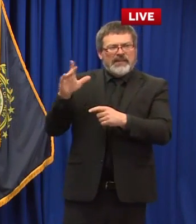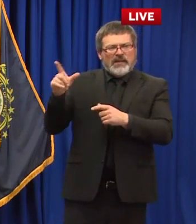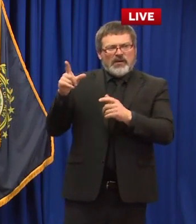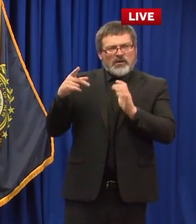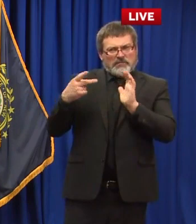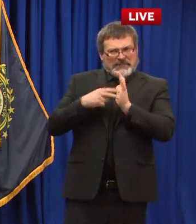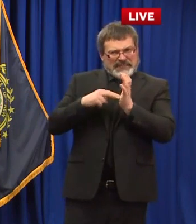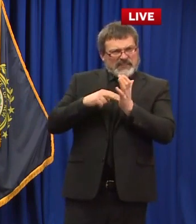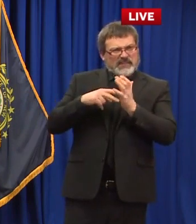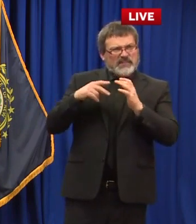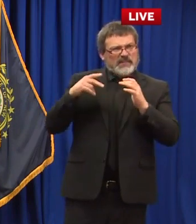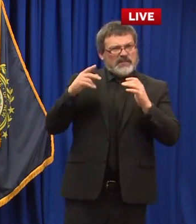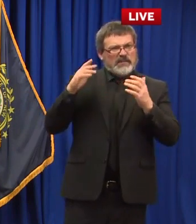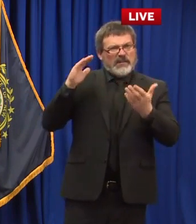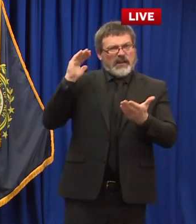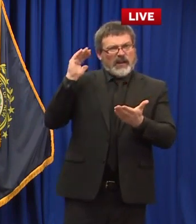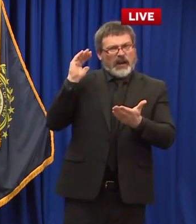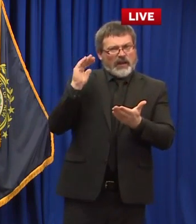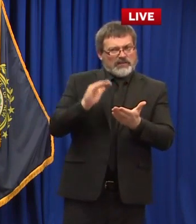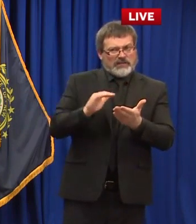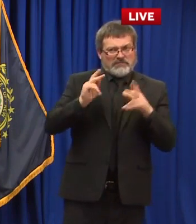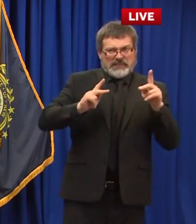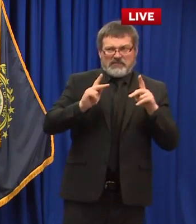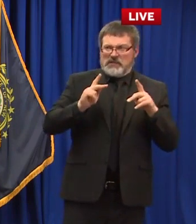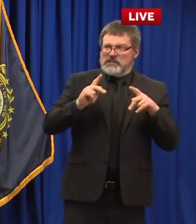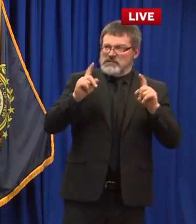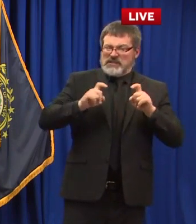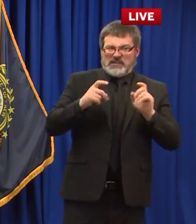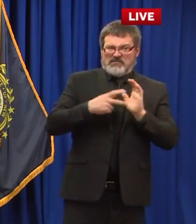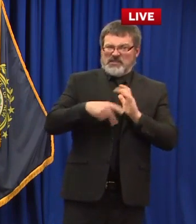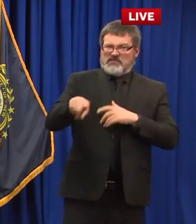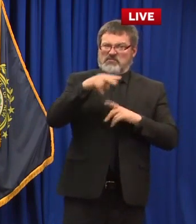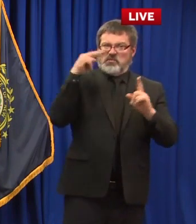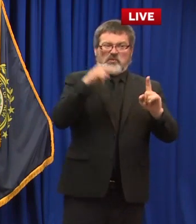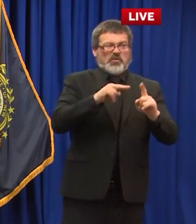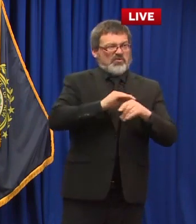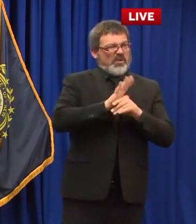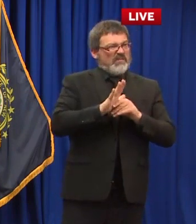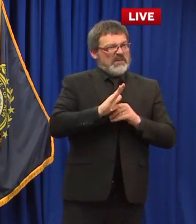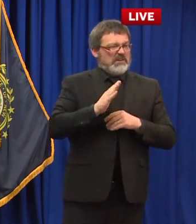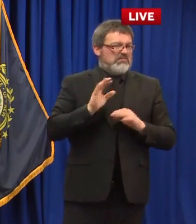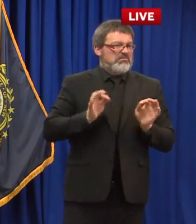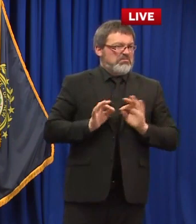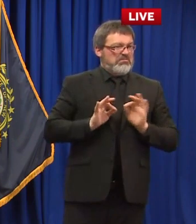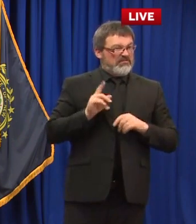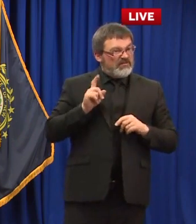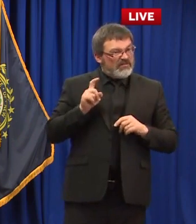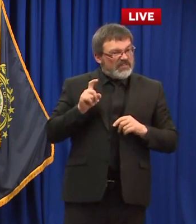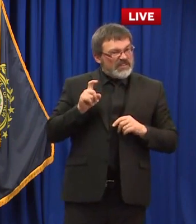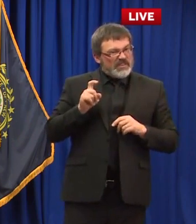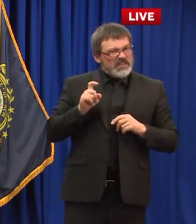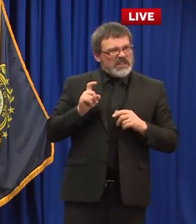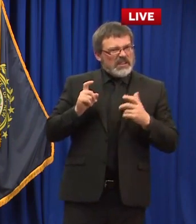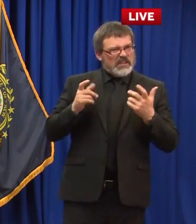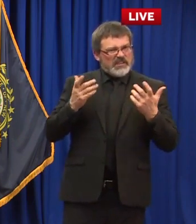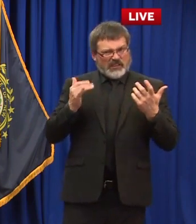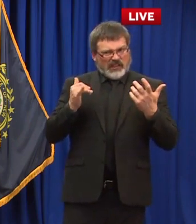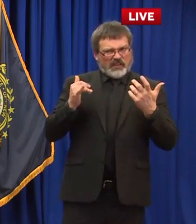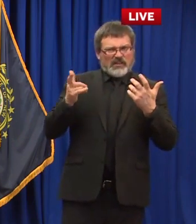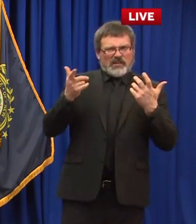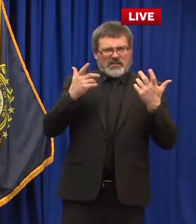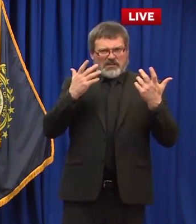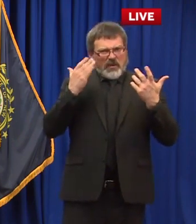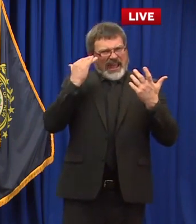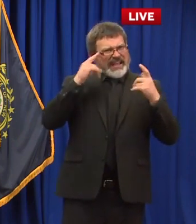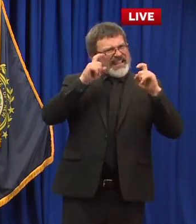seriously or anything like that that would be uh i mean are you having it's really just management of everything it's so i i